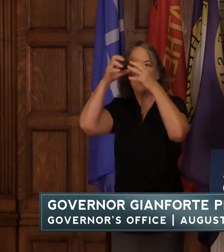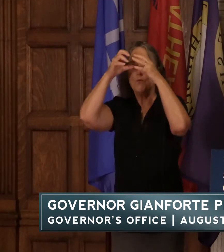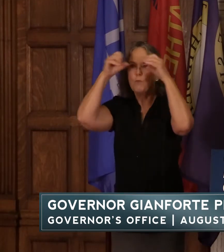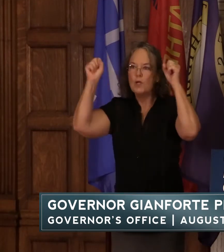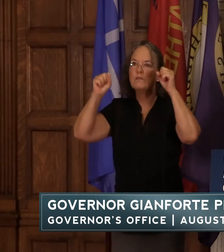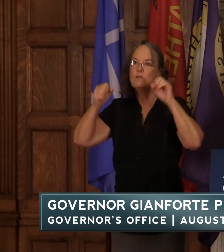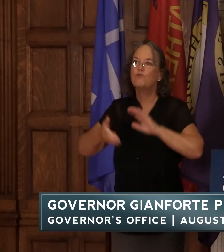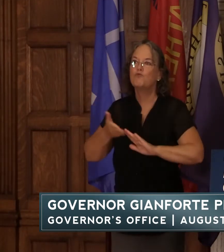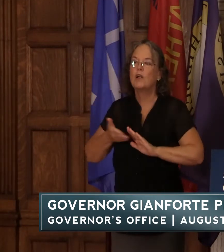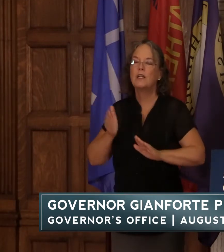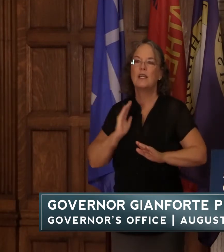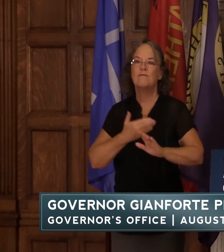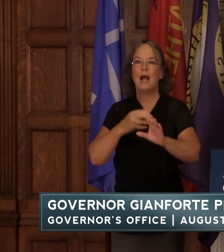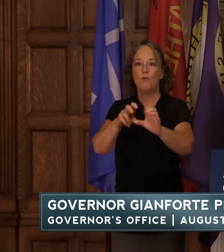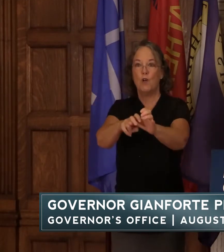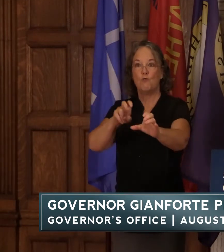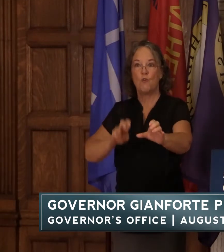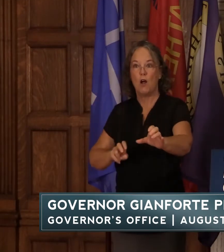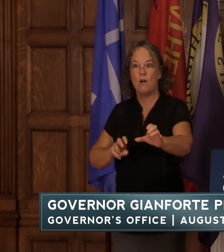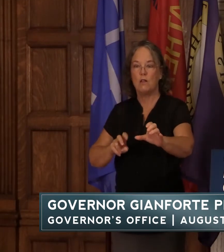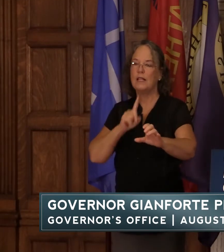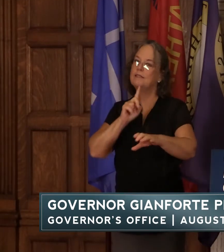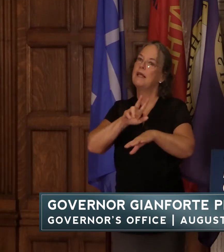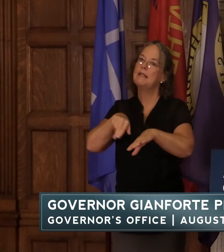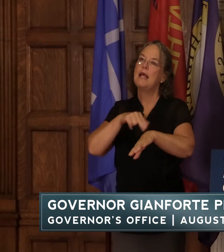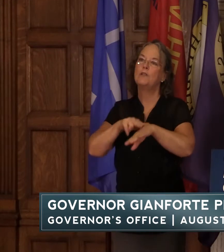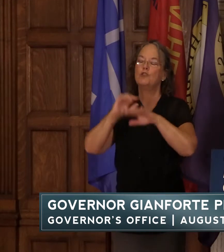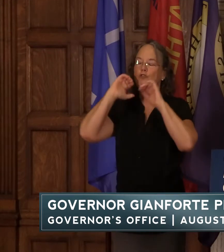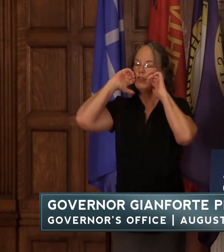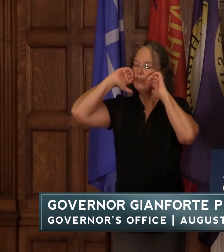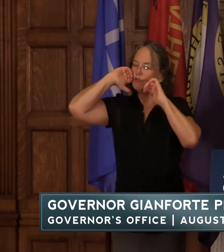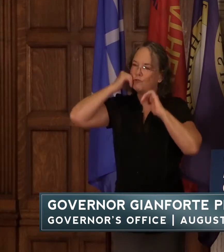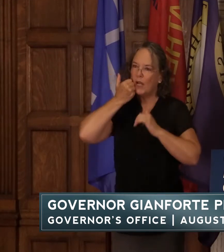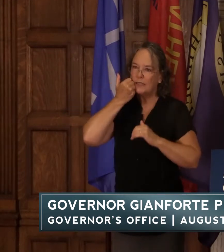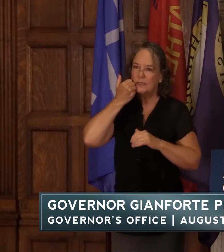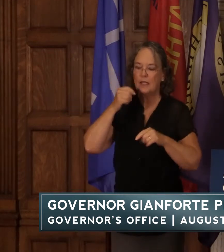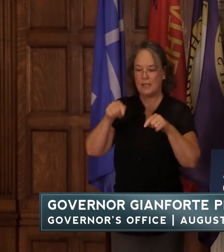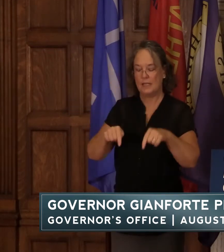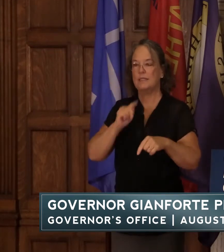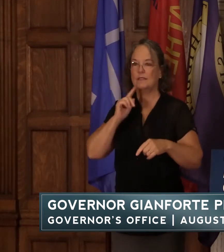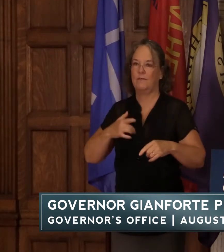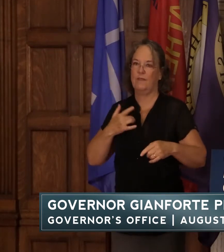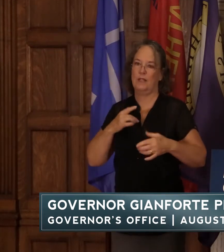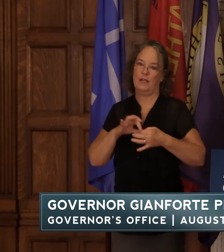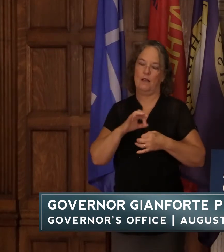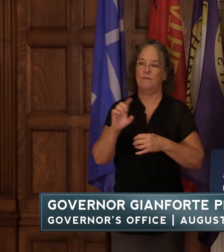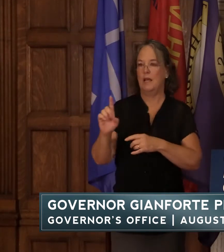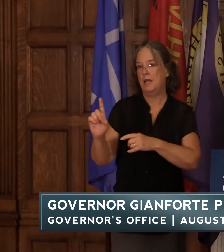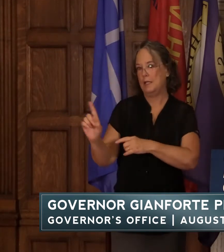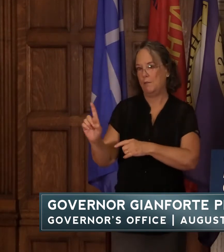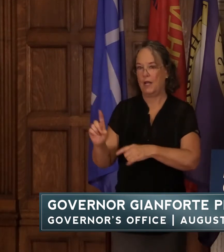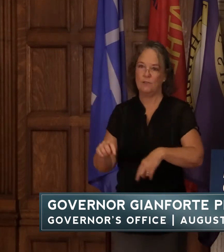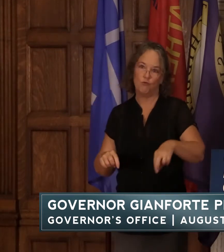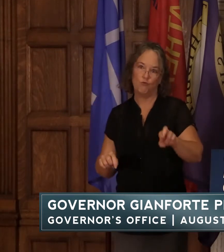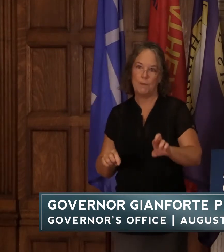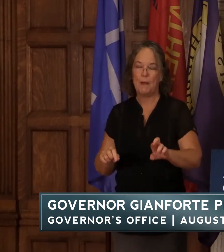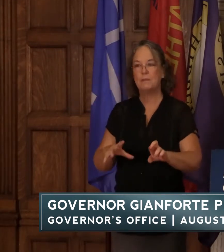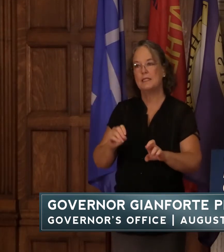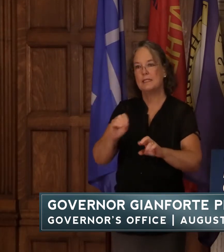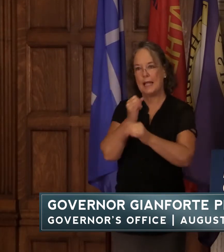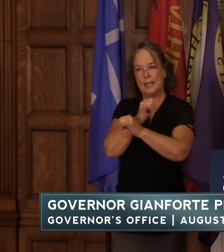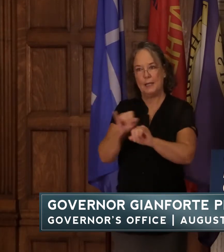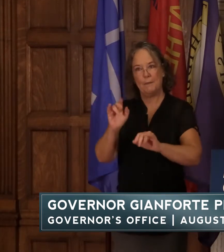withdrawal is a national disgrace this is the sentiment of democrats republicans and